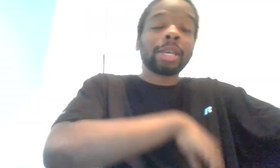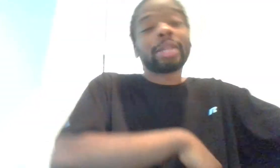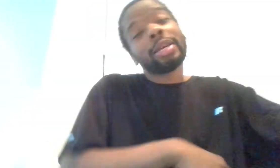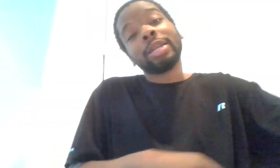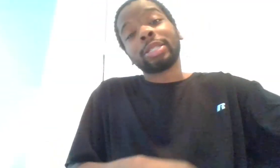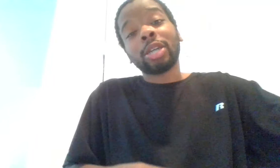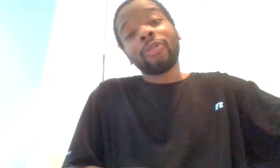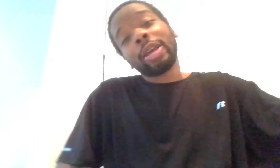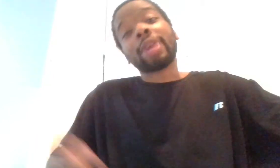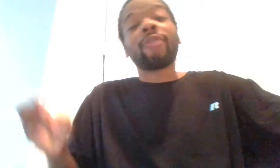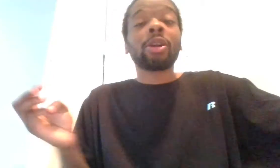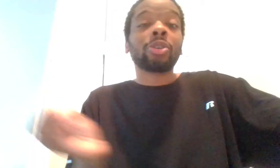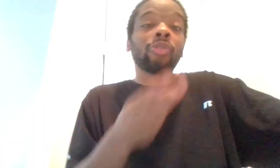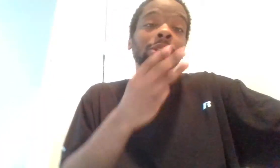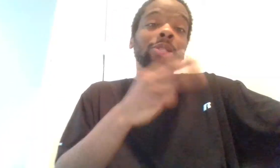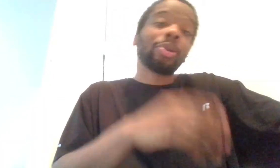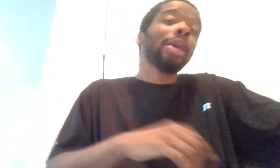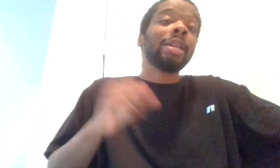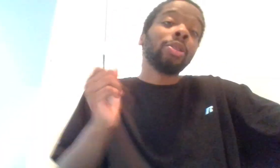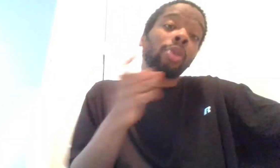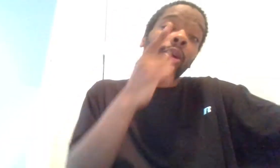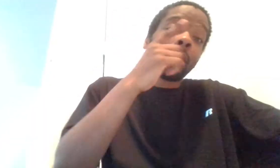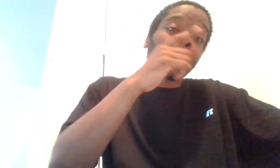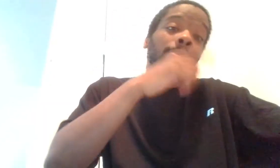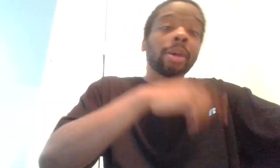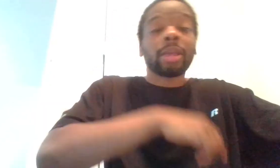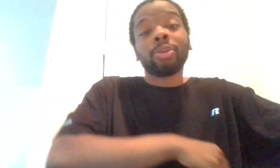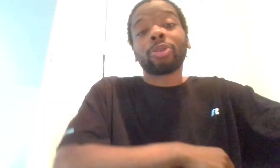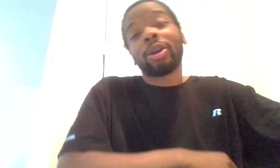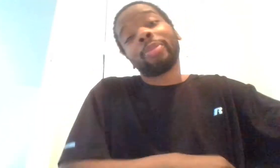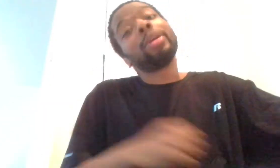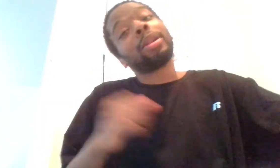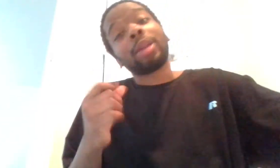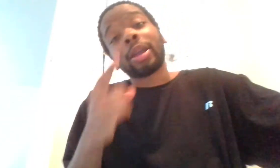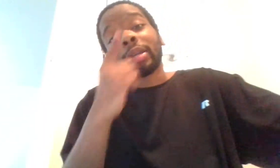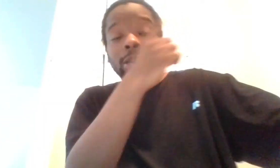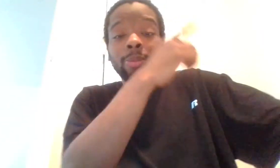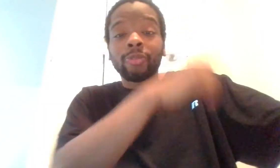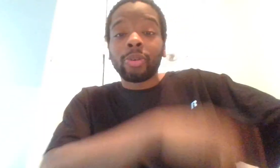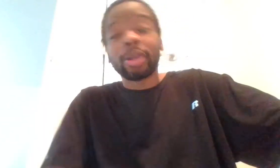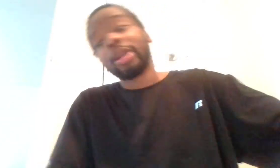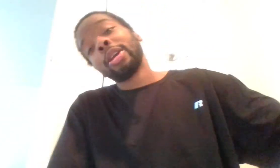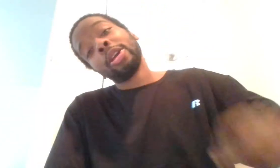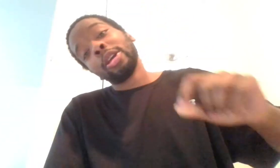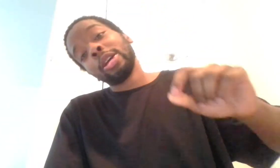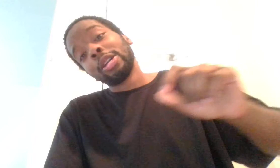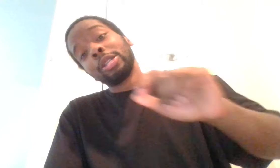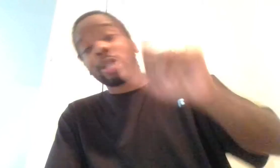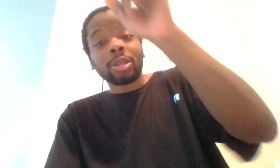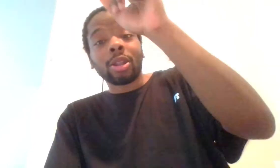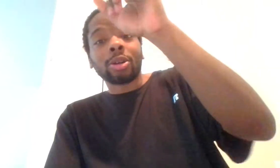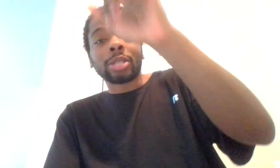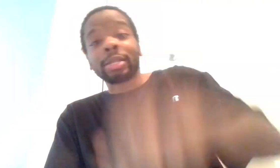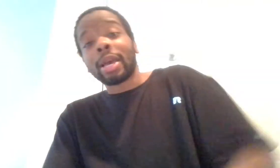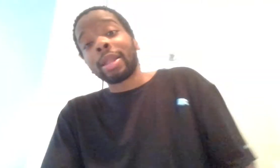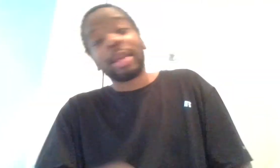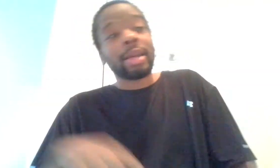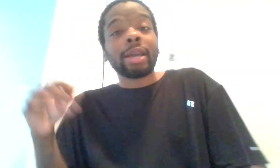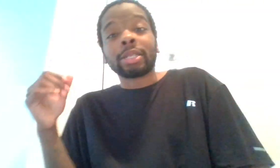ticket, shove it, and I found a congressional and they no longer bother me about that bull crap. Like I said before, those are laws like that. In the